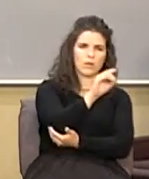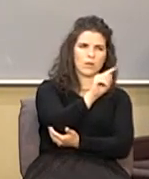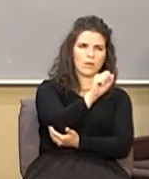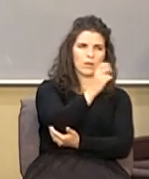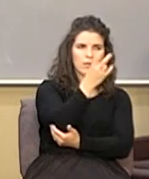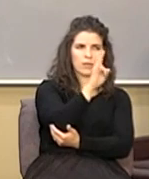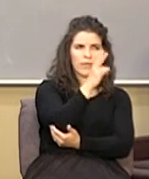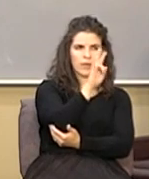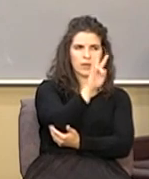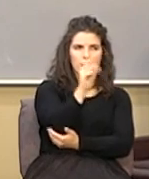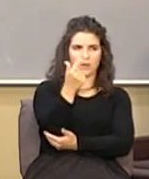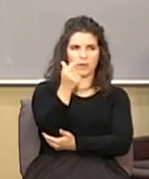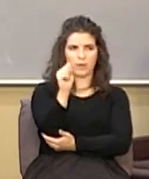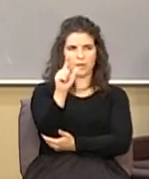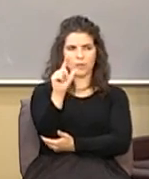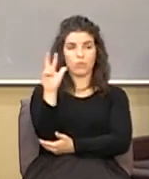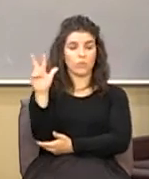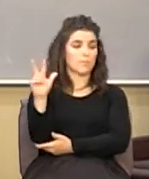Acts 17